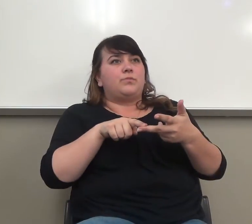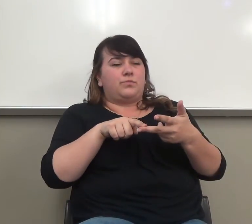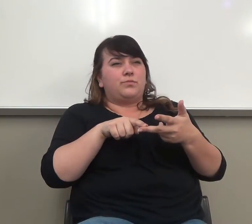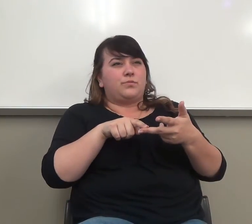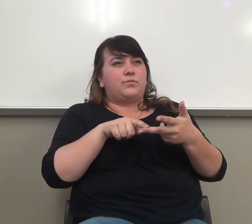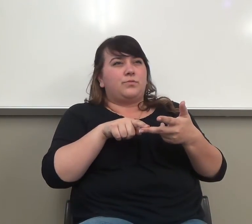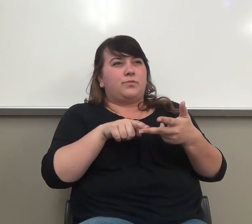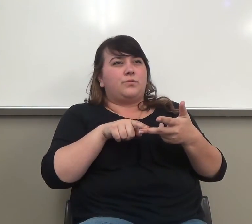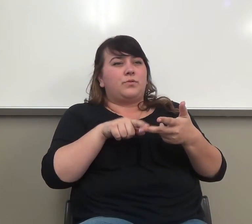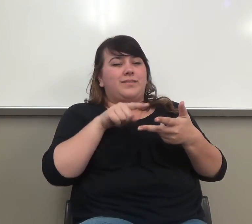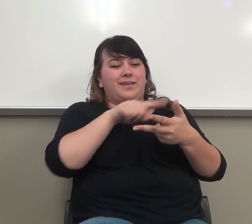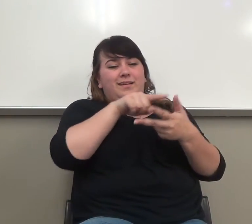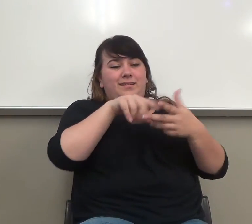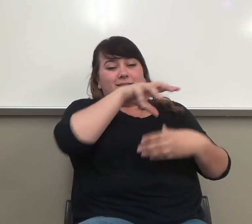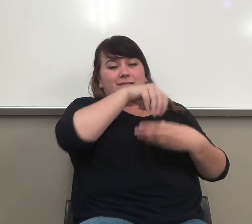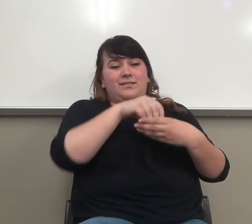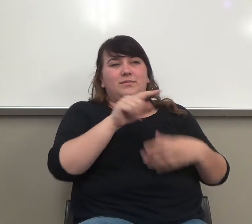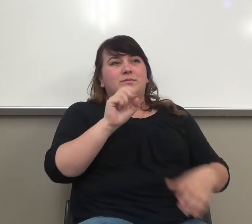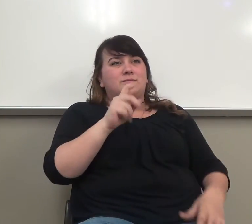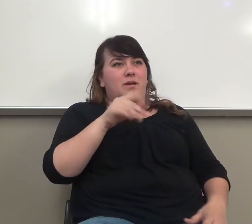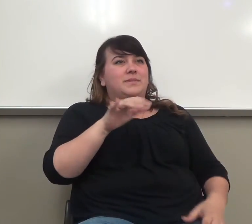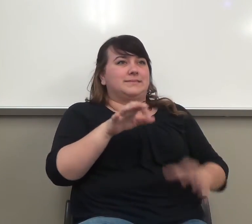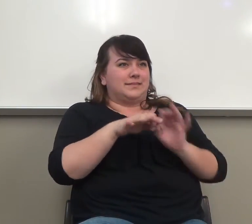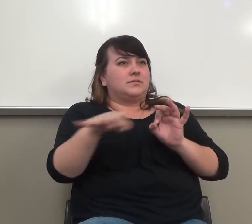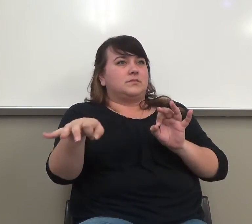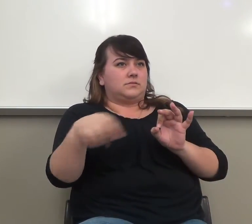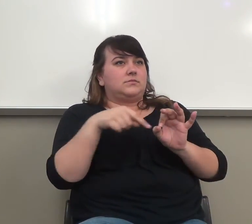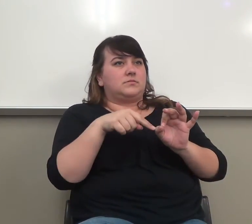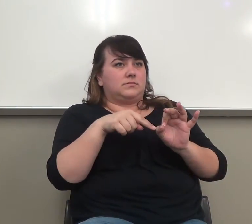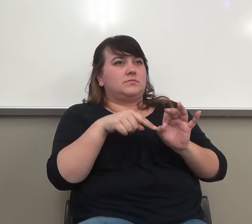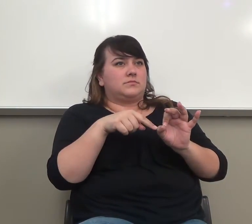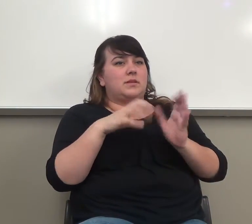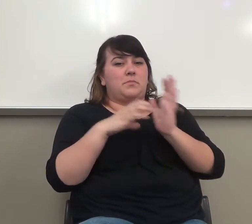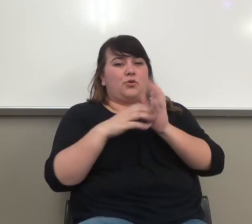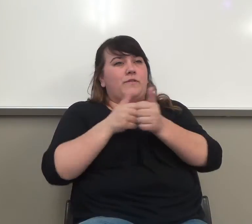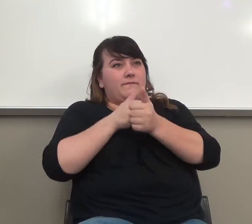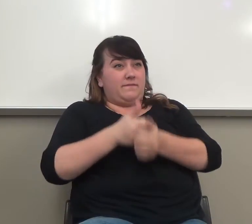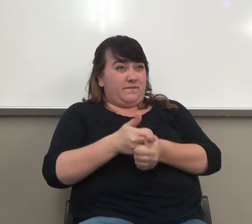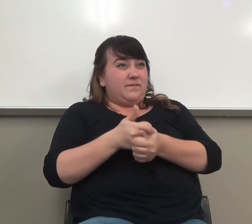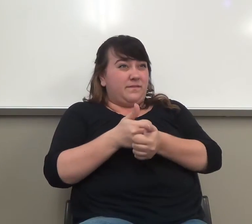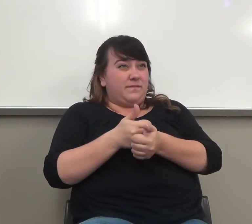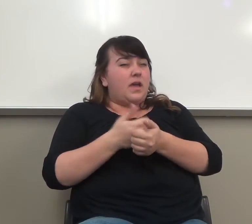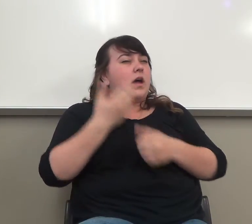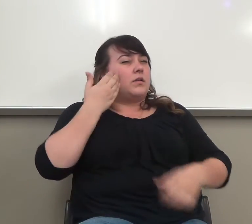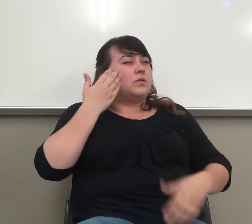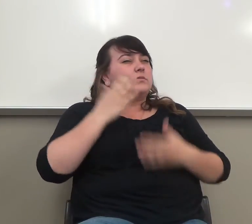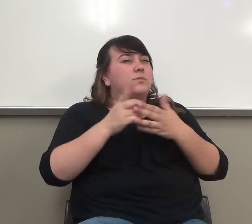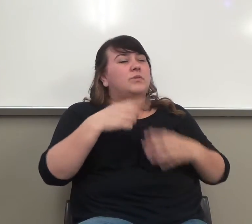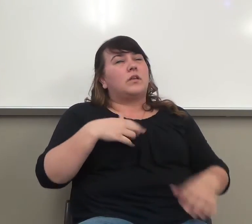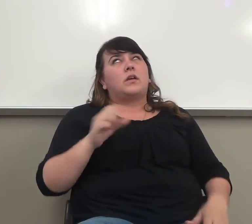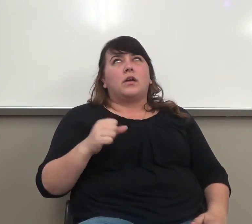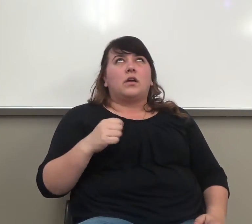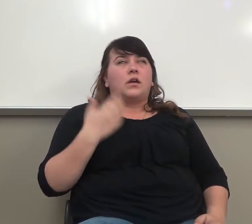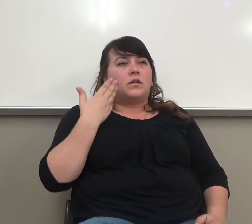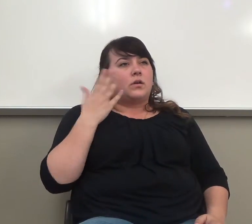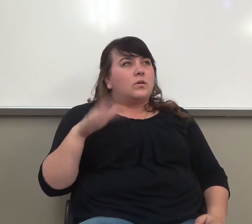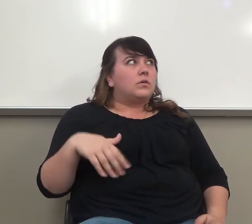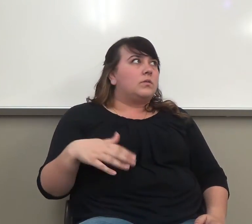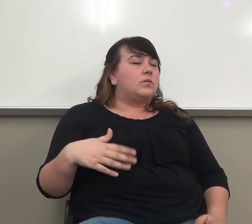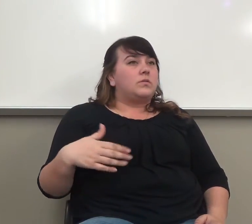that's going to be your top examples. Is this so far something, I know some people are thinking, yeah, yeah, know all this. This is pretty much sound